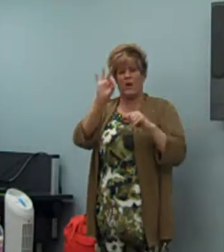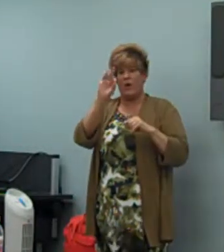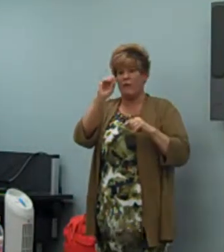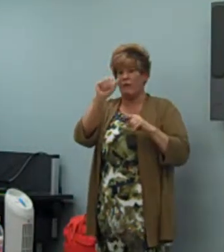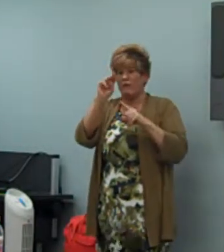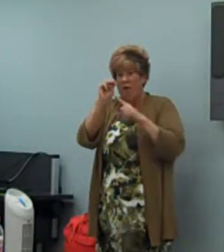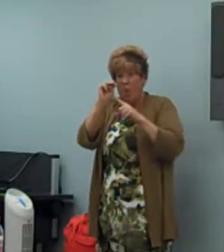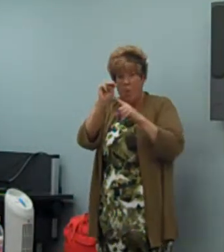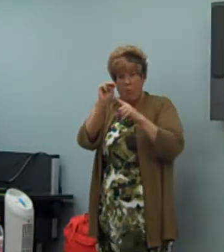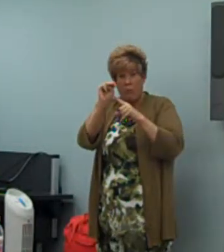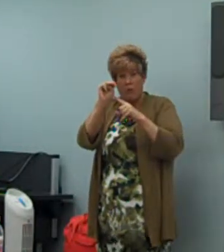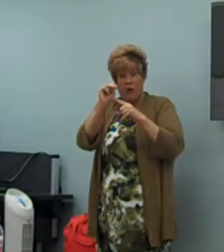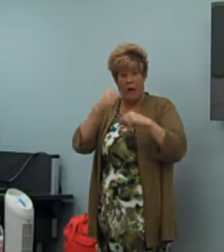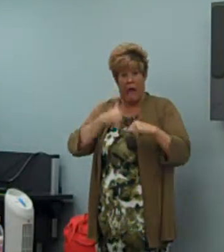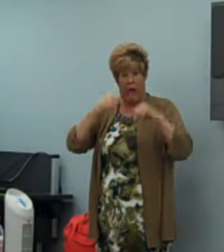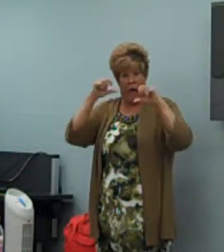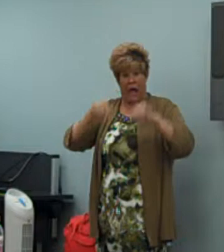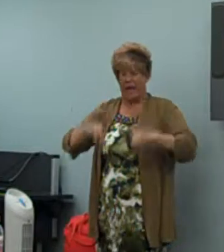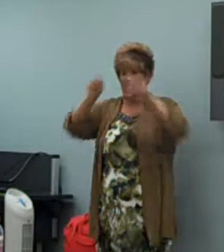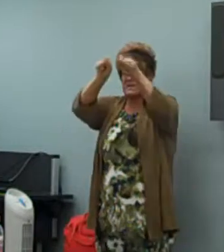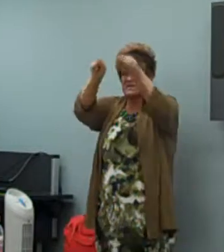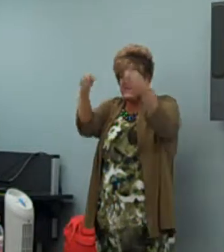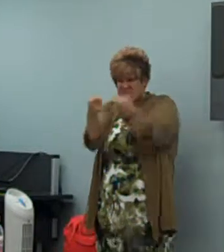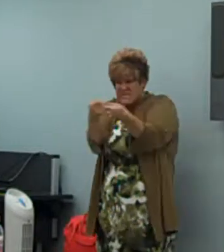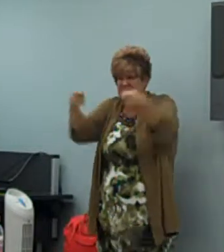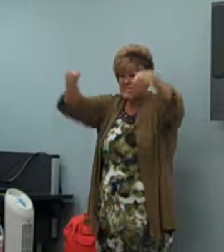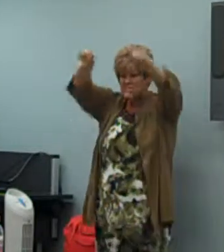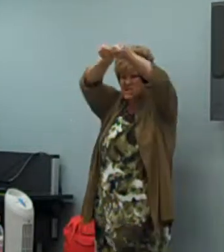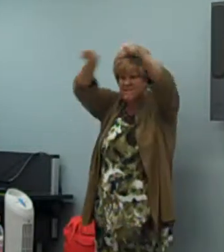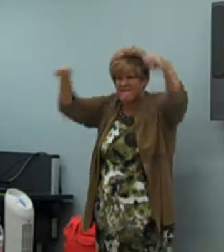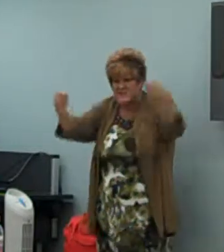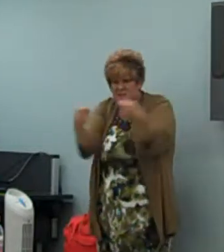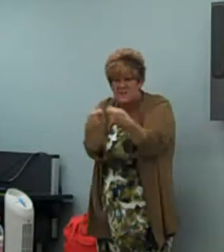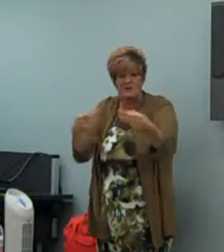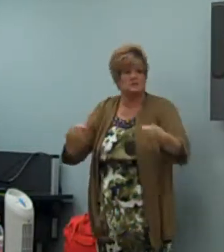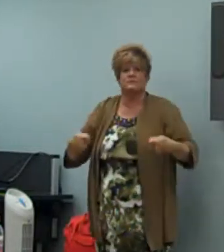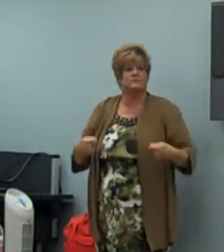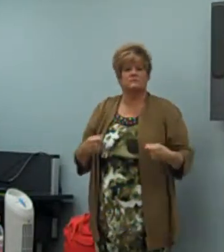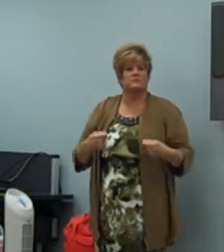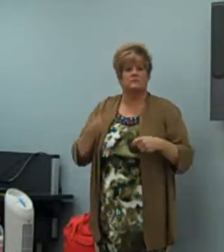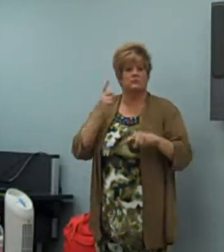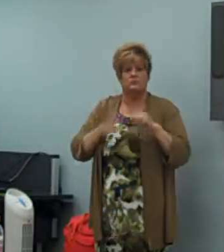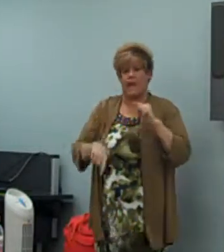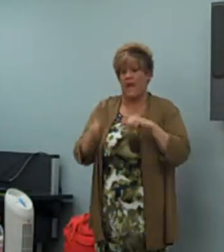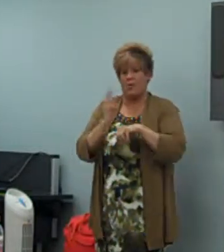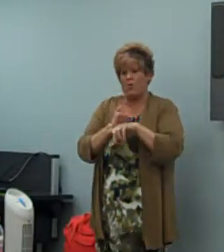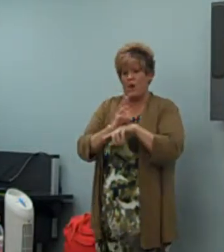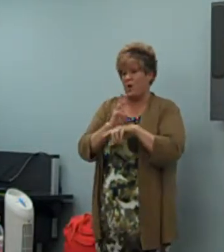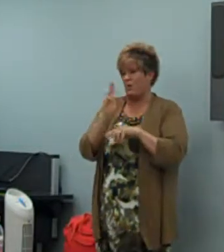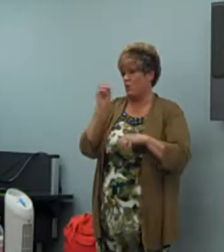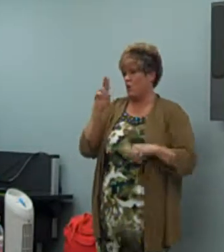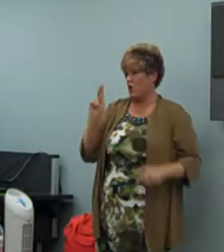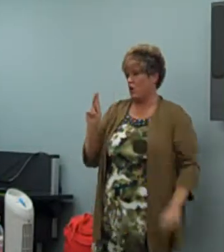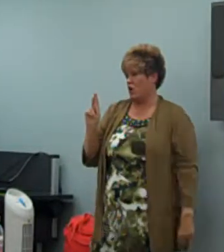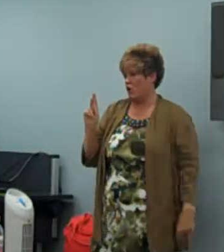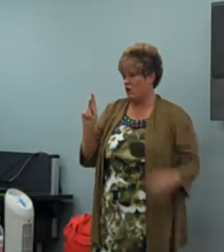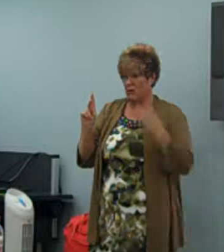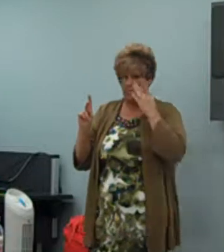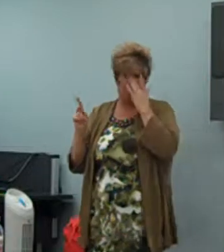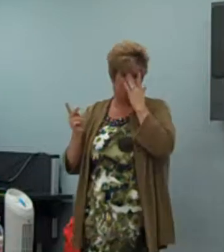flat, kind of, like, part, uh, platform hard bottom, um, but you can use that. But nothing like foam,